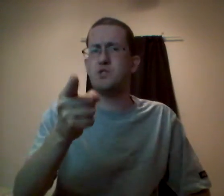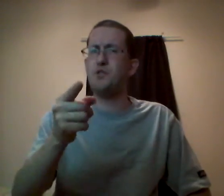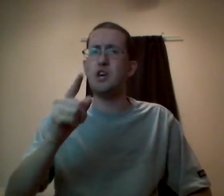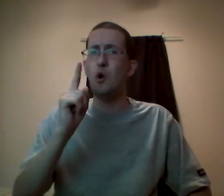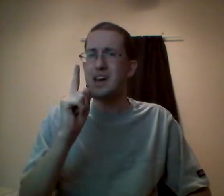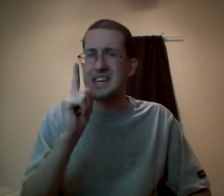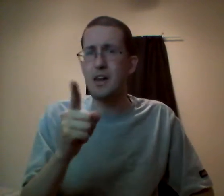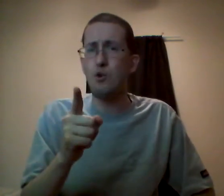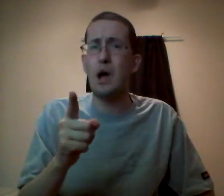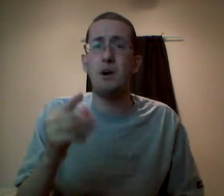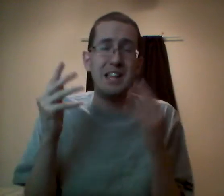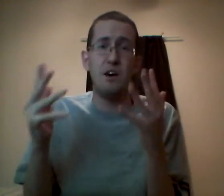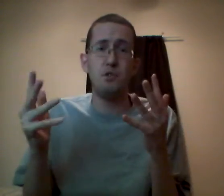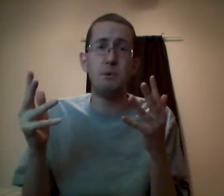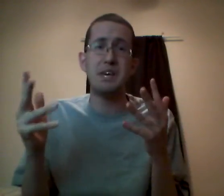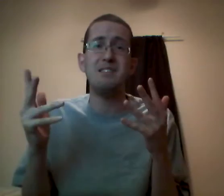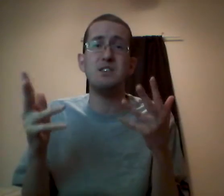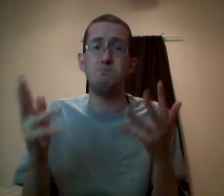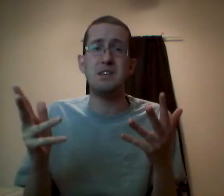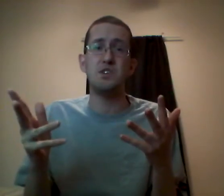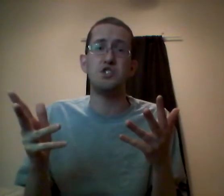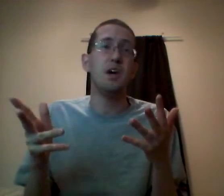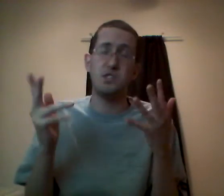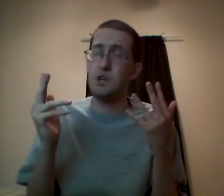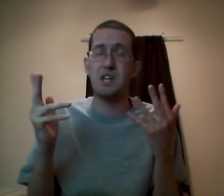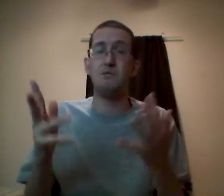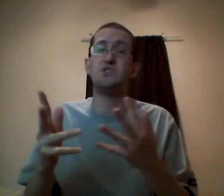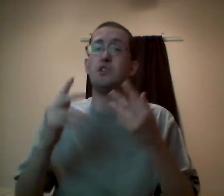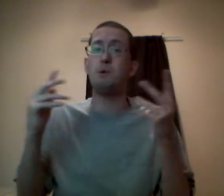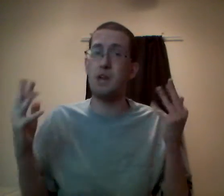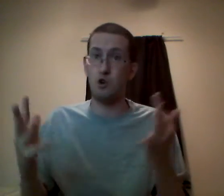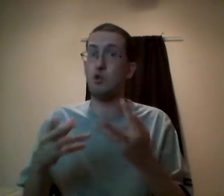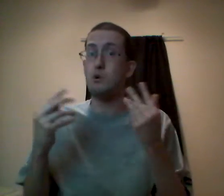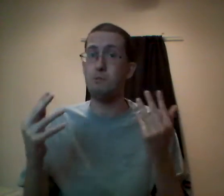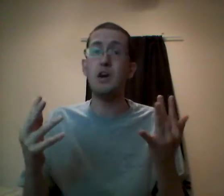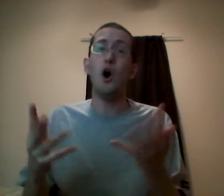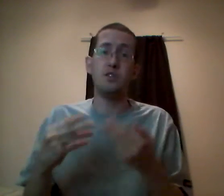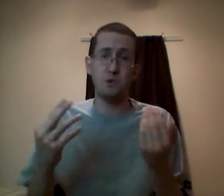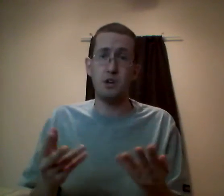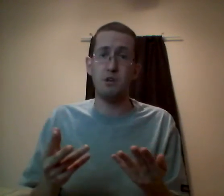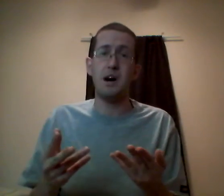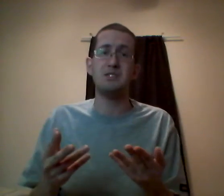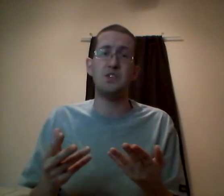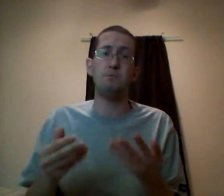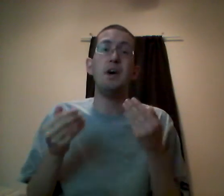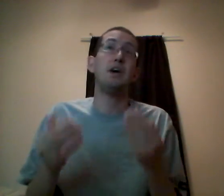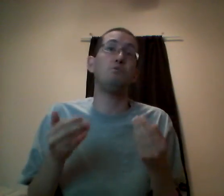this video. Get it around. I'd love other people to get this message and especially I'd love to see other people that agree with me on this particular concept in